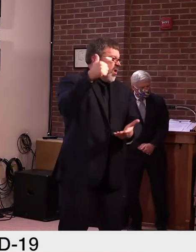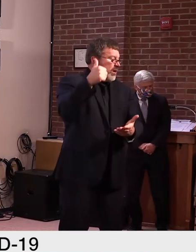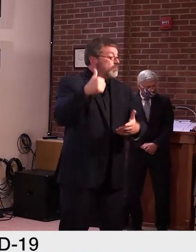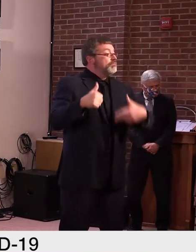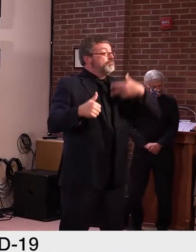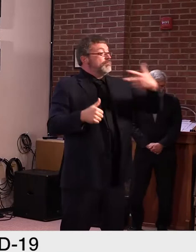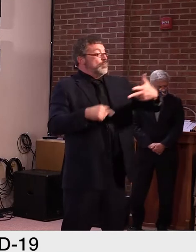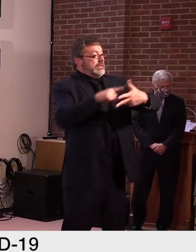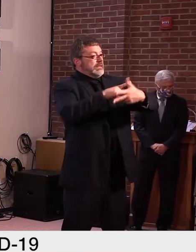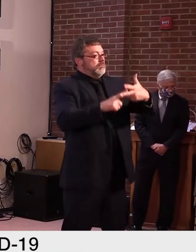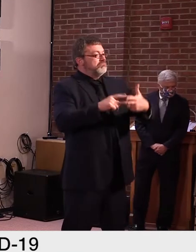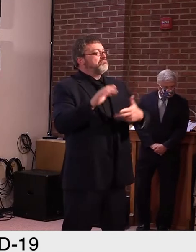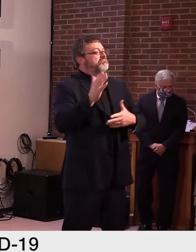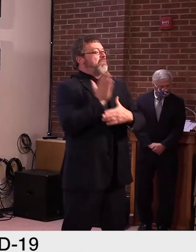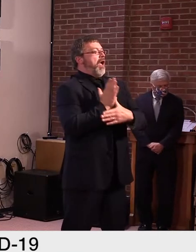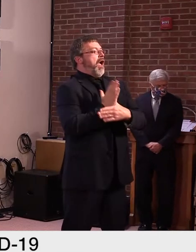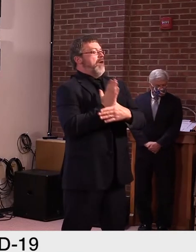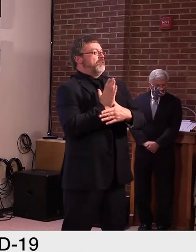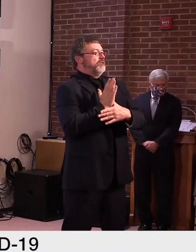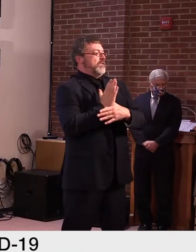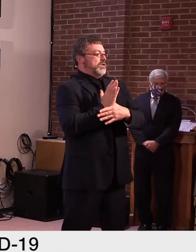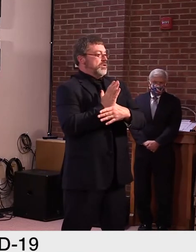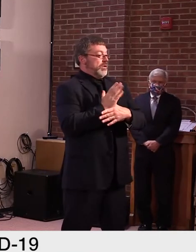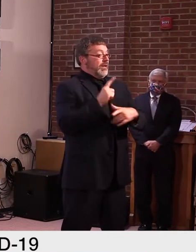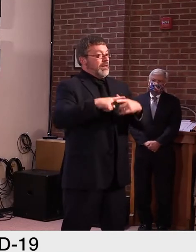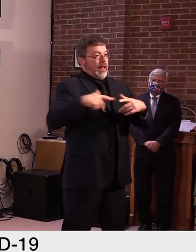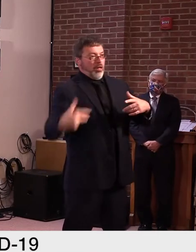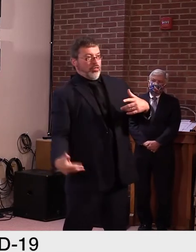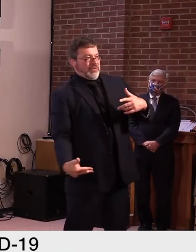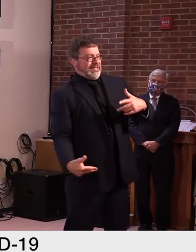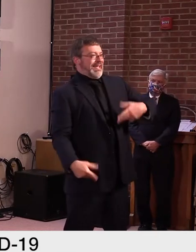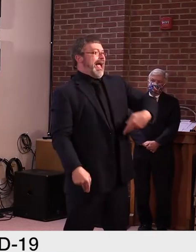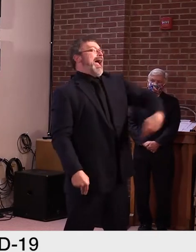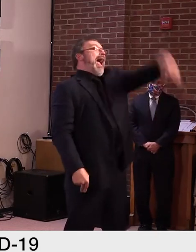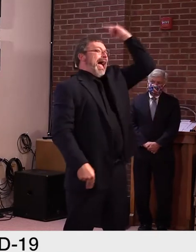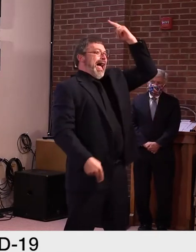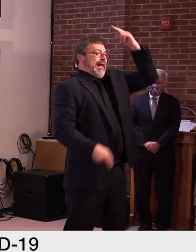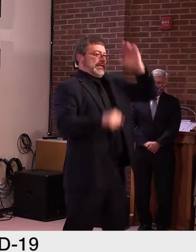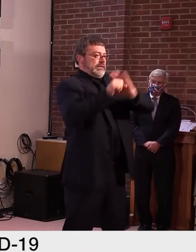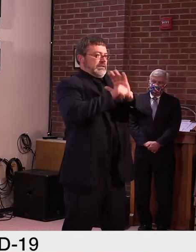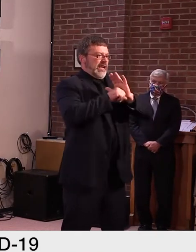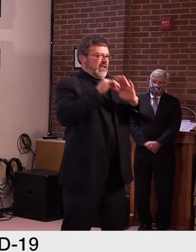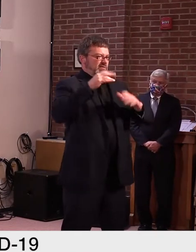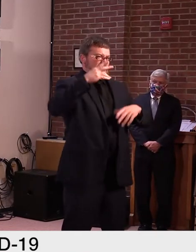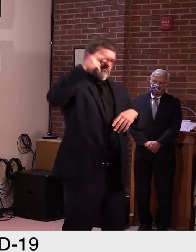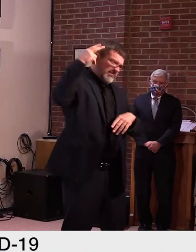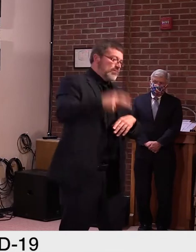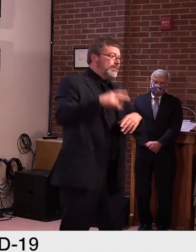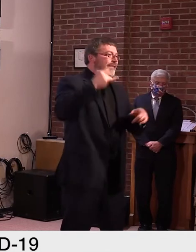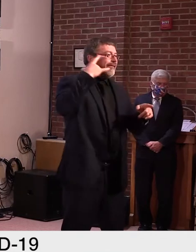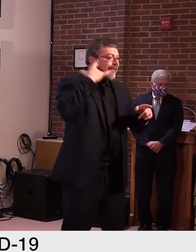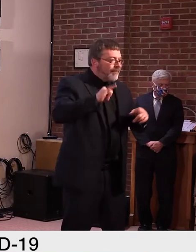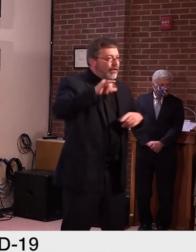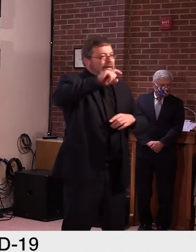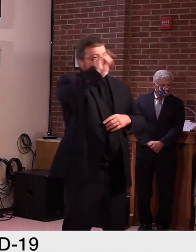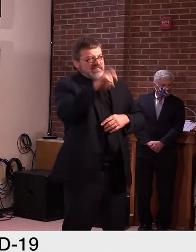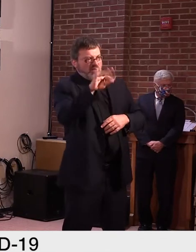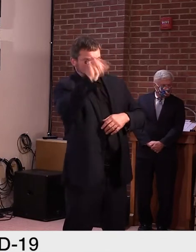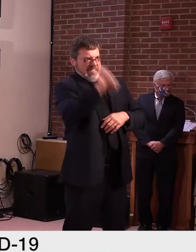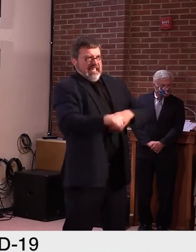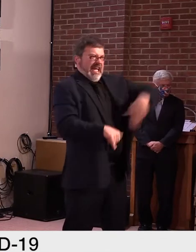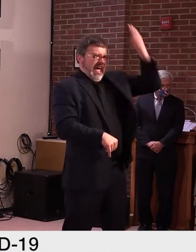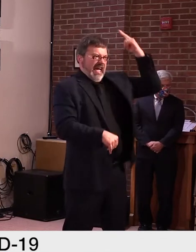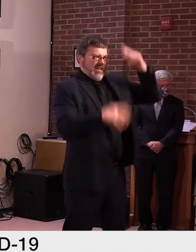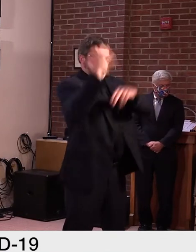that are really on the other end of that spectrum. They've had the highest case counts for the last 30 days. So that period of time when they were opening up their